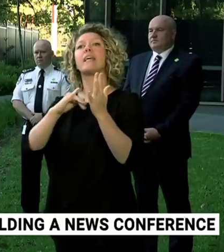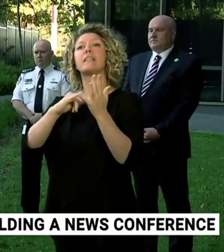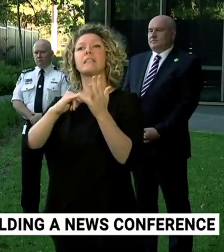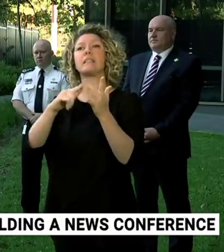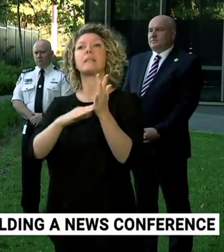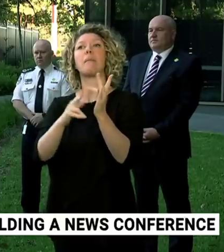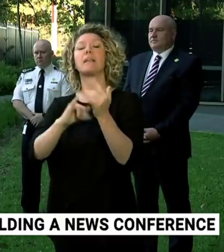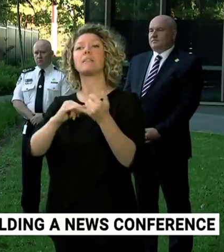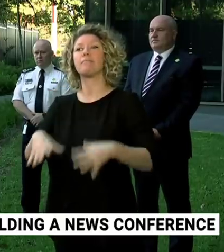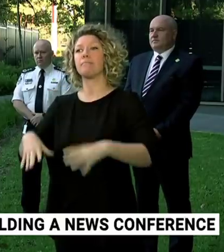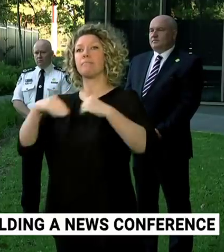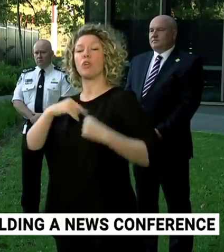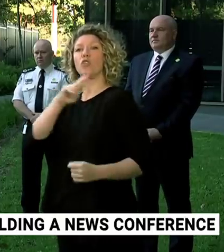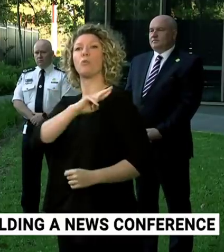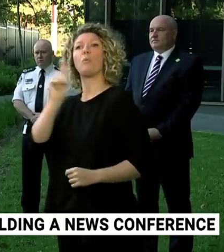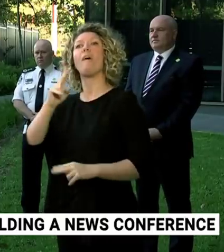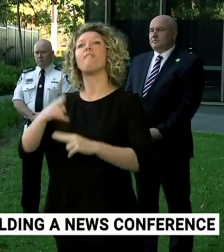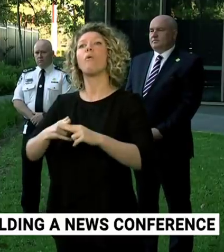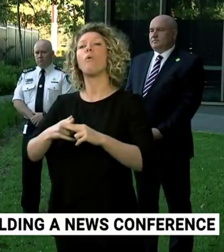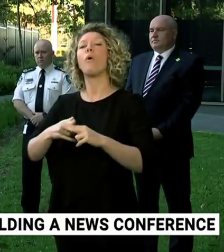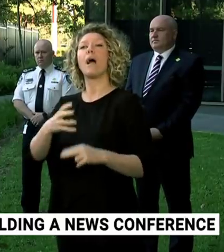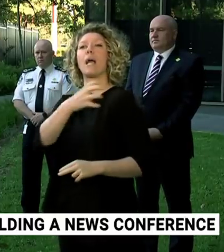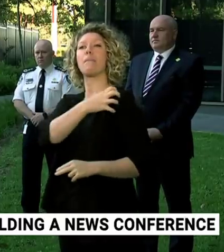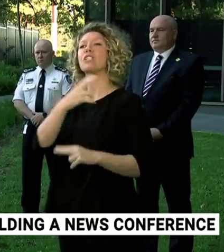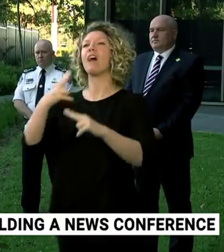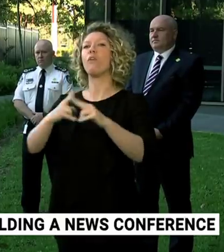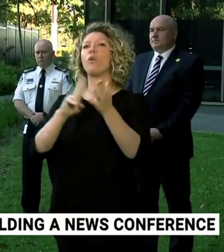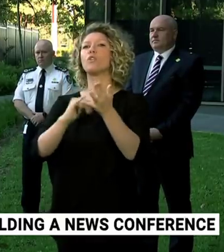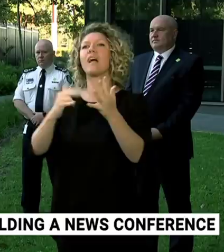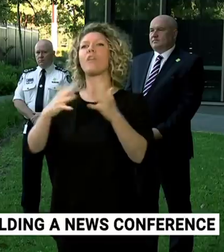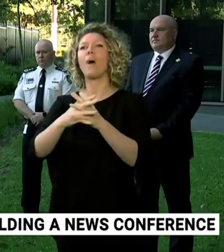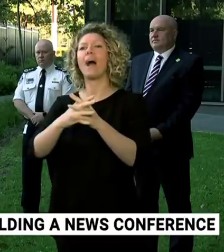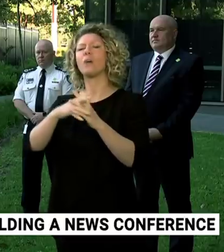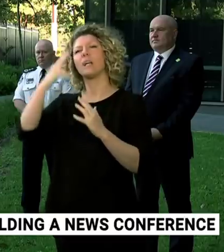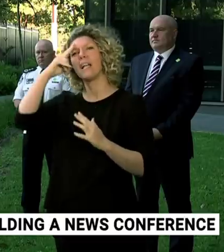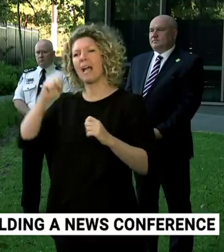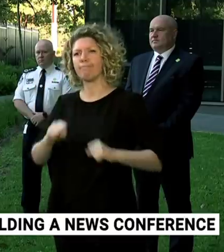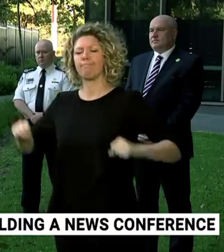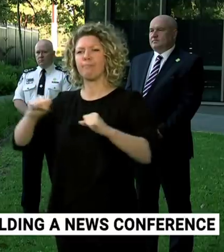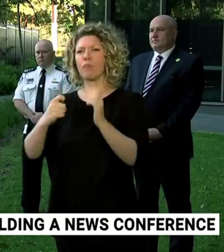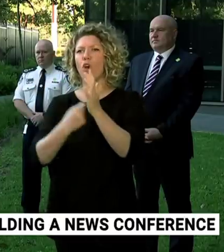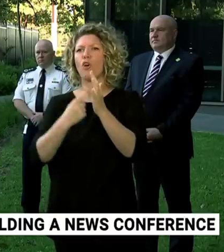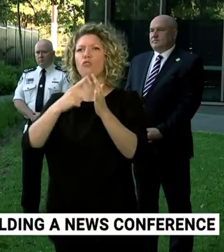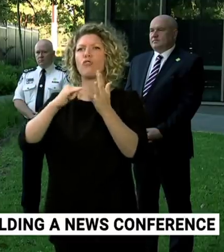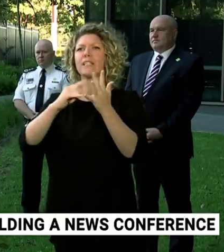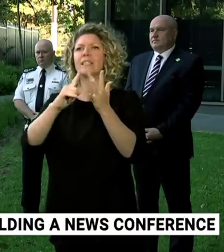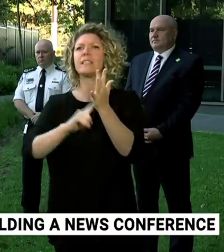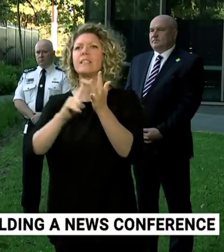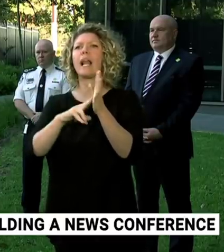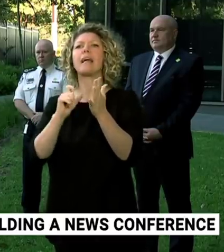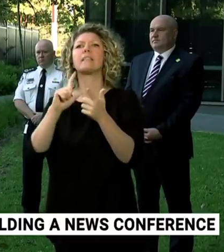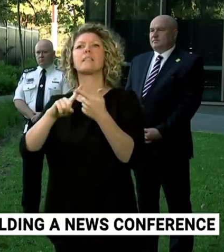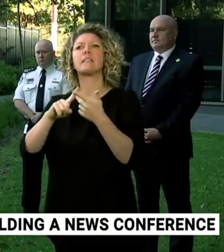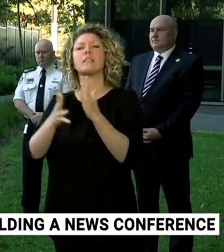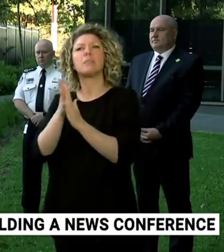to take on the responsibility of being our Commissioner for New South Wales Resilience, a new agency that will ensure now and